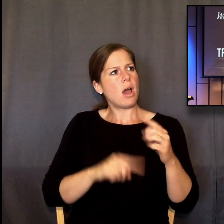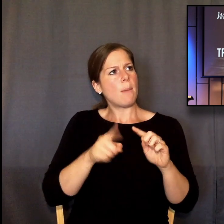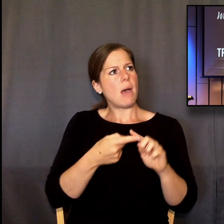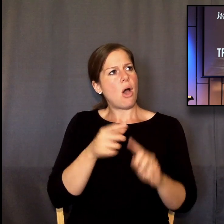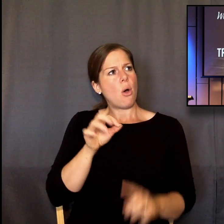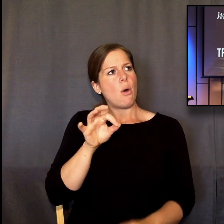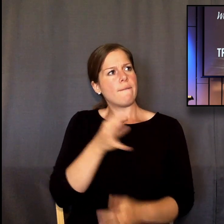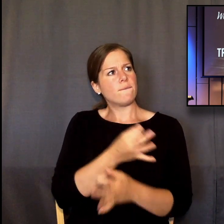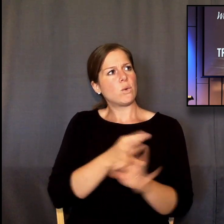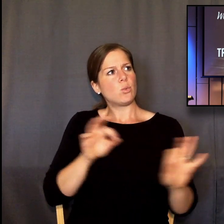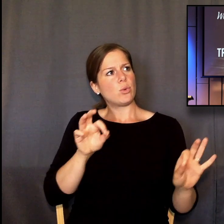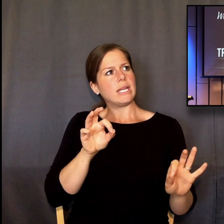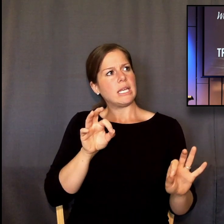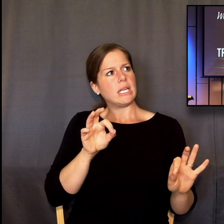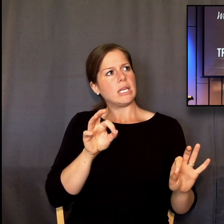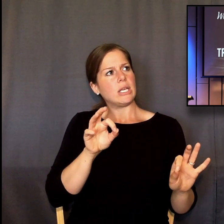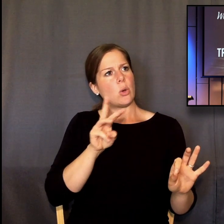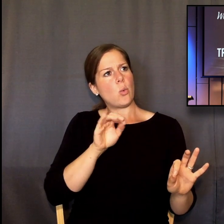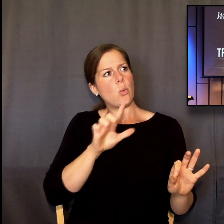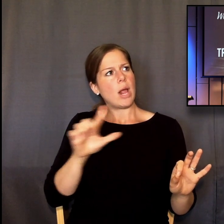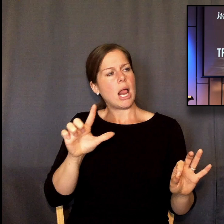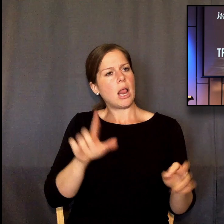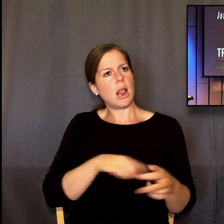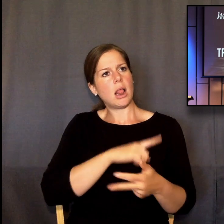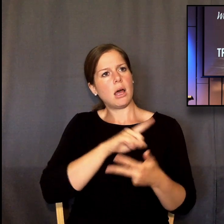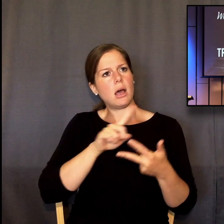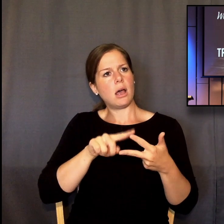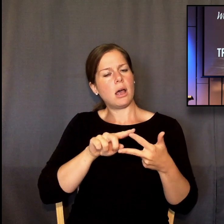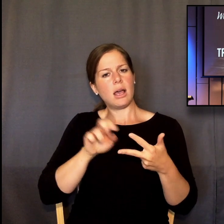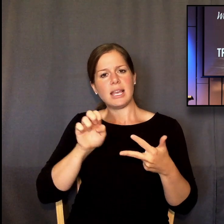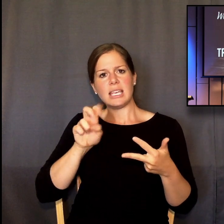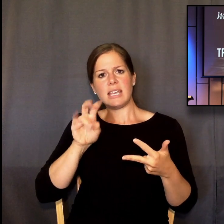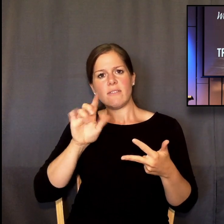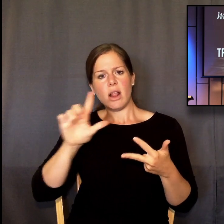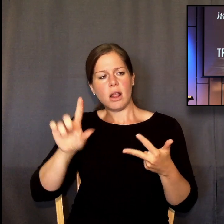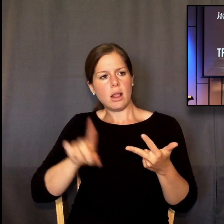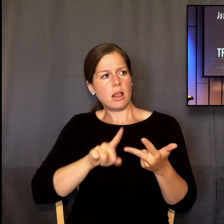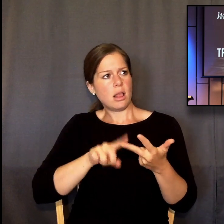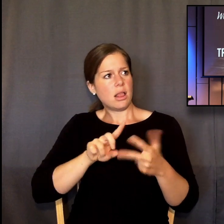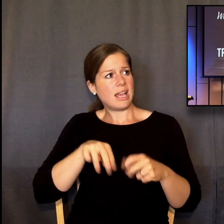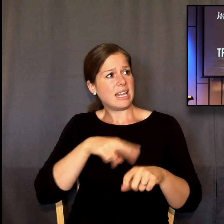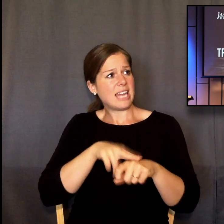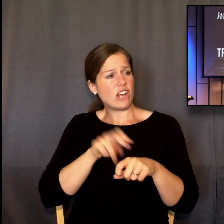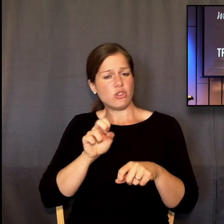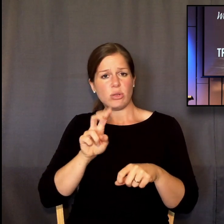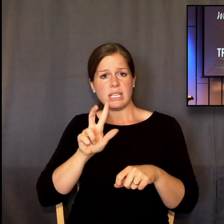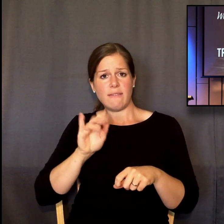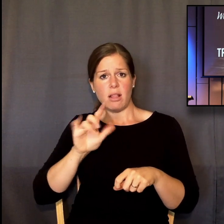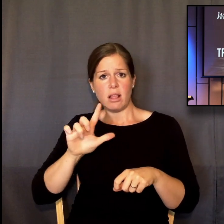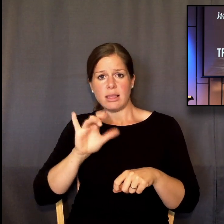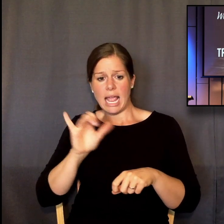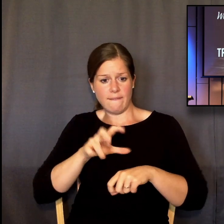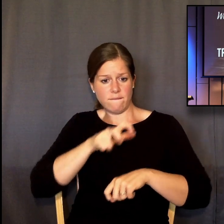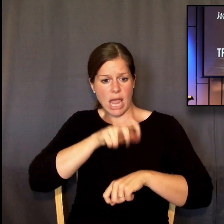sin? What about evil? What about natural evil like viruses? What about moral evil like, like, like murder?